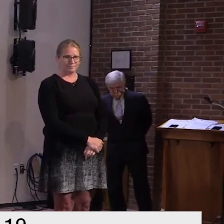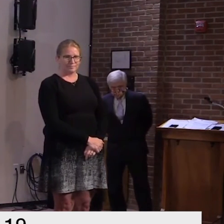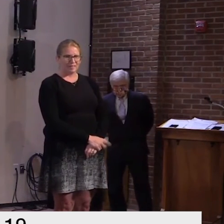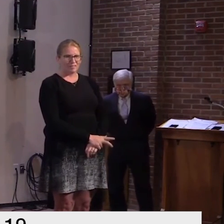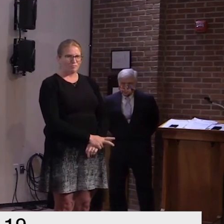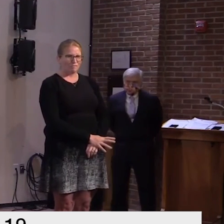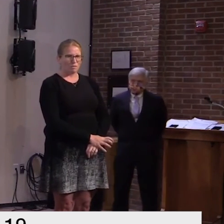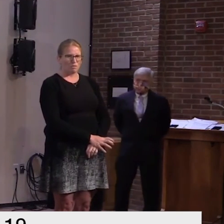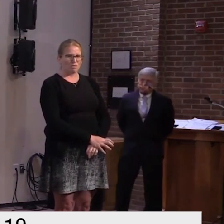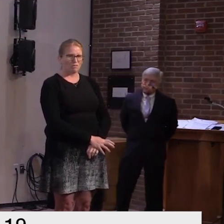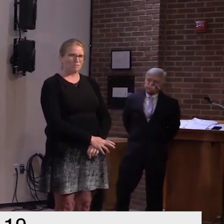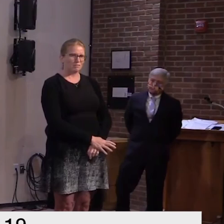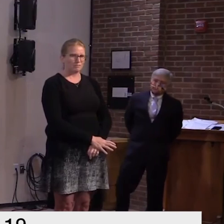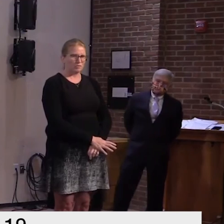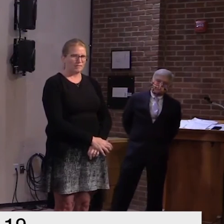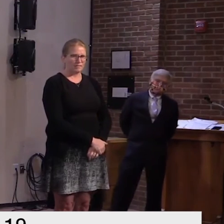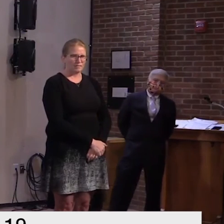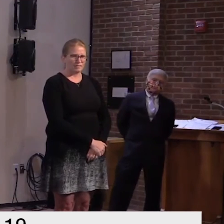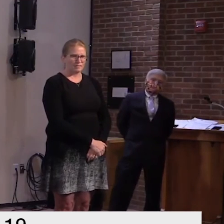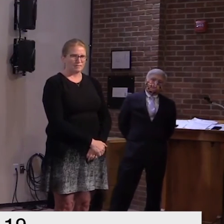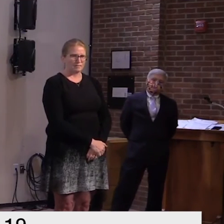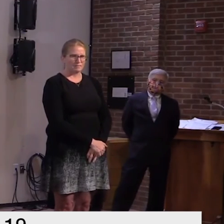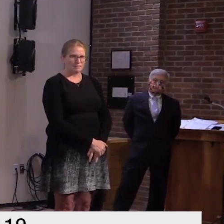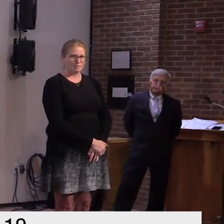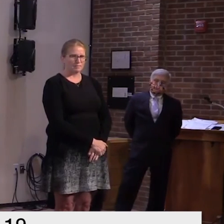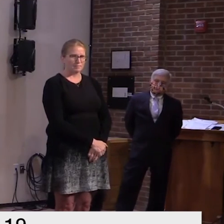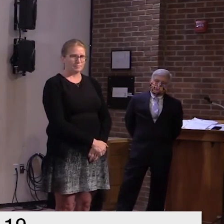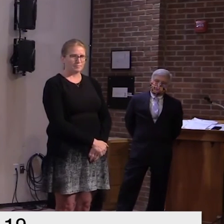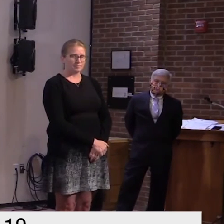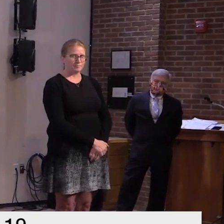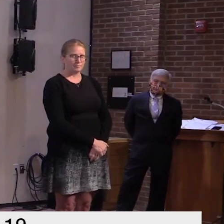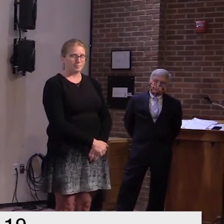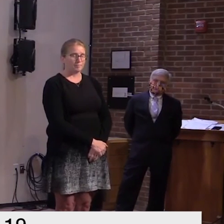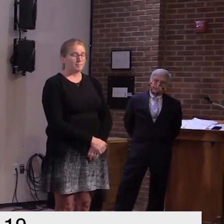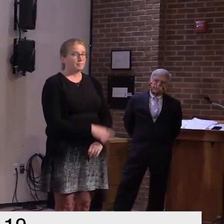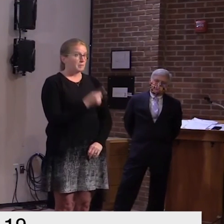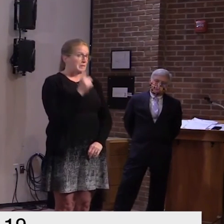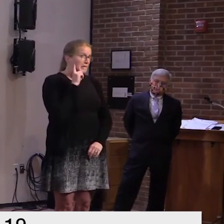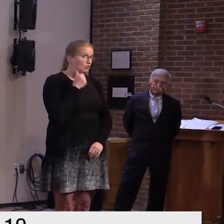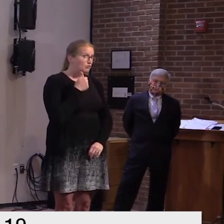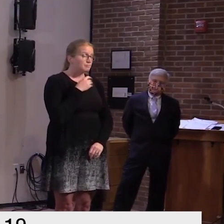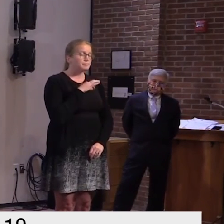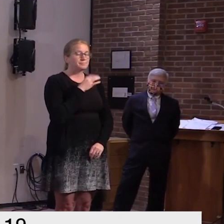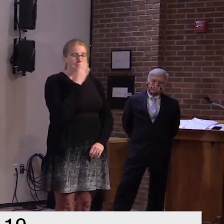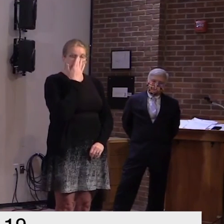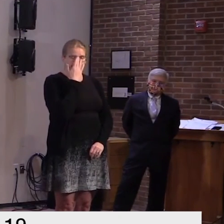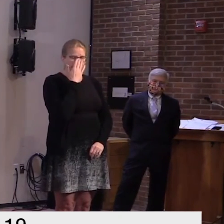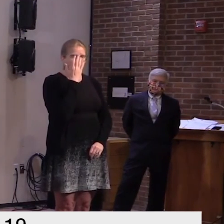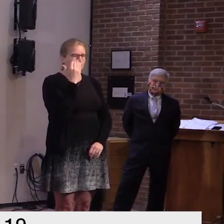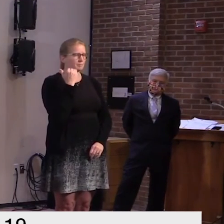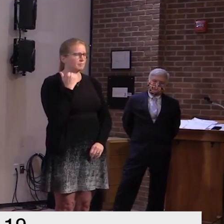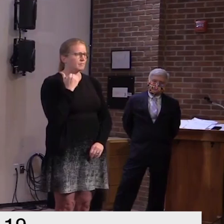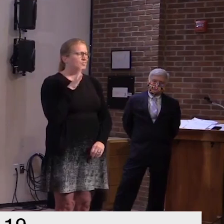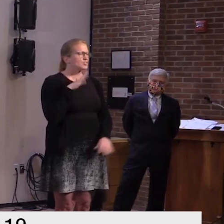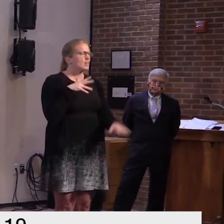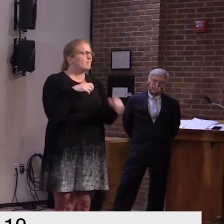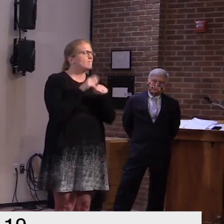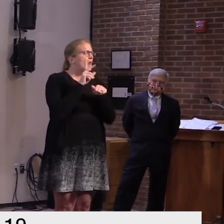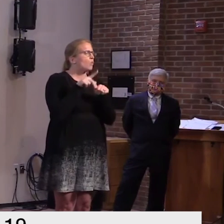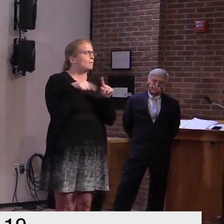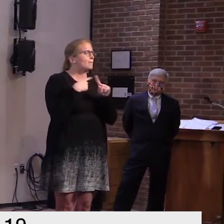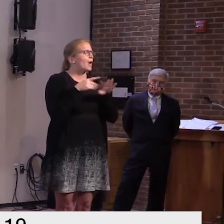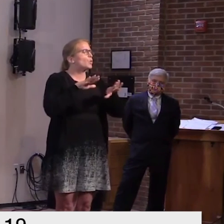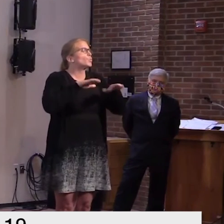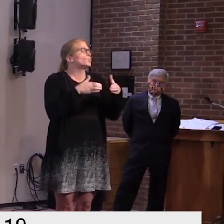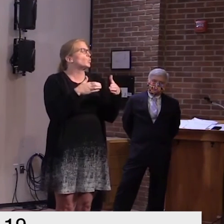um can you hear me you can um so just a kind of follow-up question um regarding group gatherings we have a